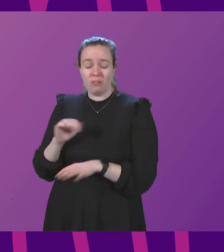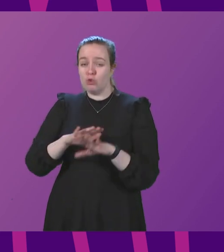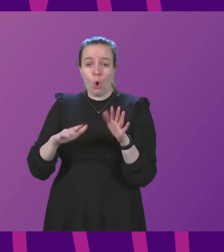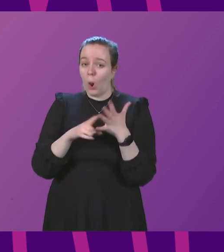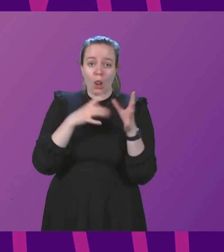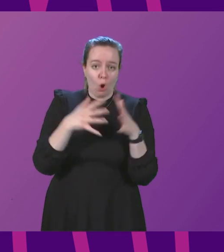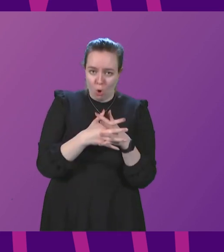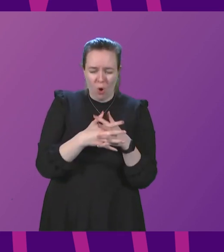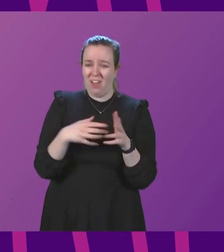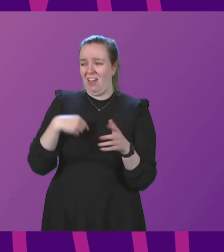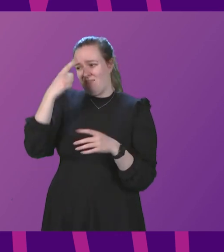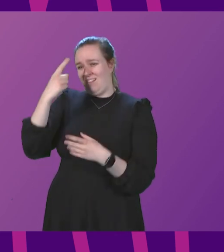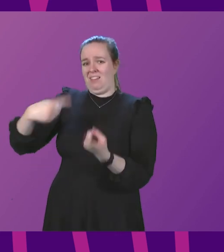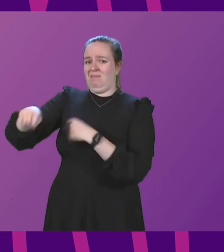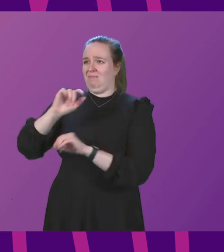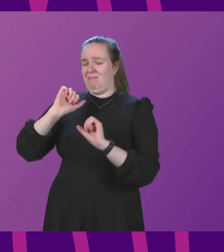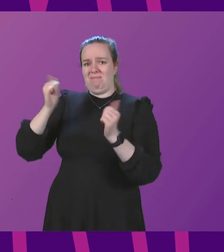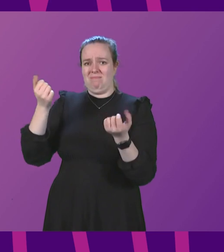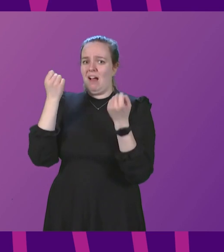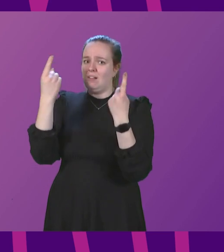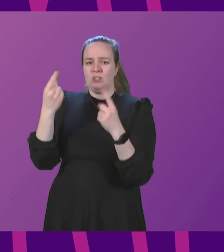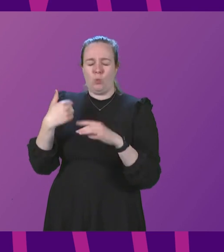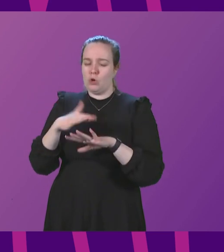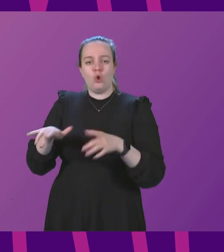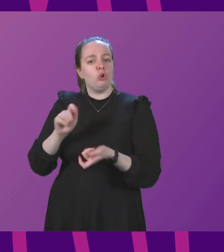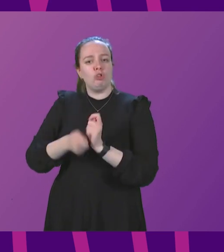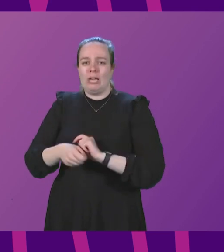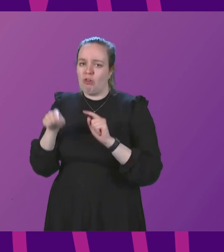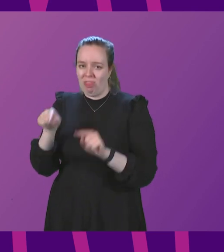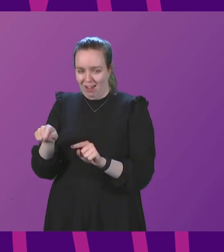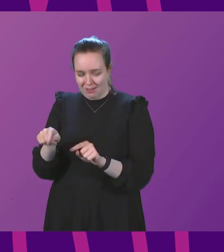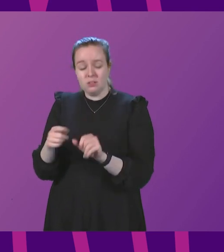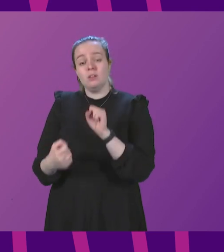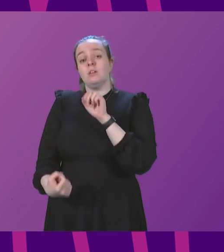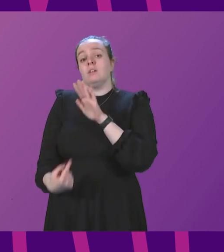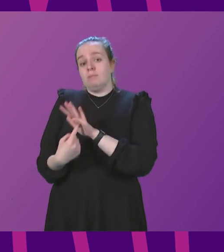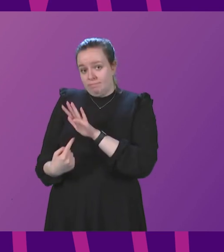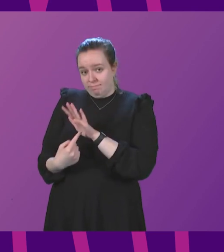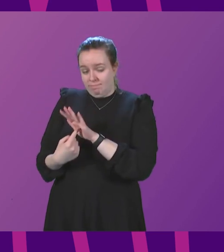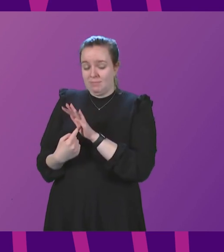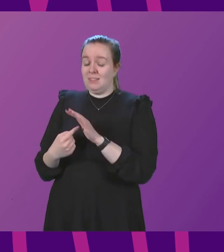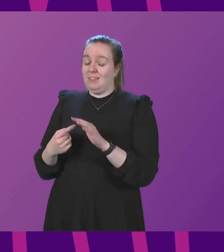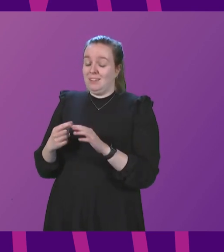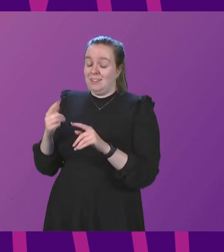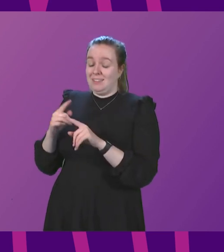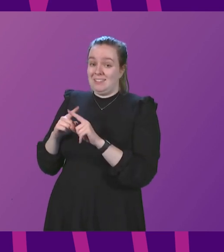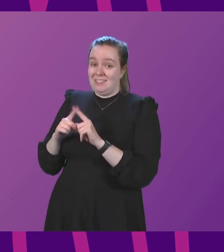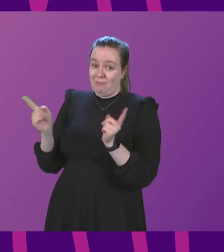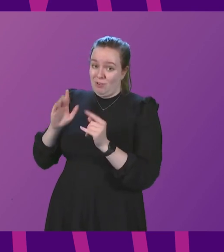rather than in law I think it is well understood and we are not changing that position crucially though again unlike the position